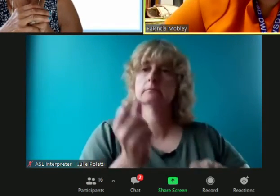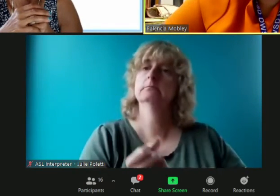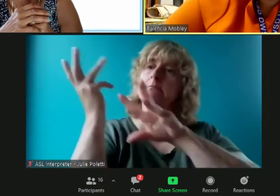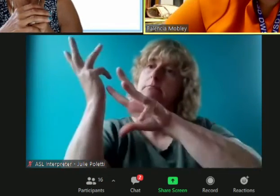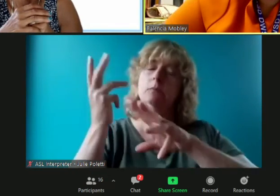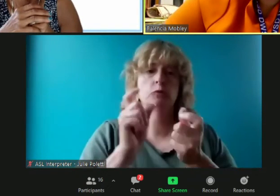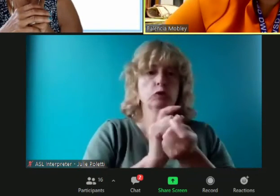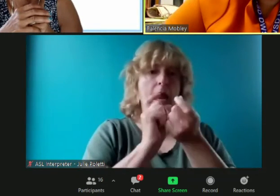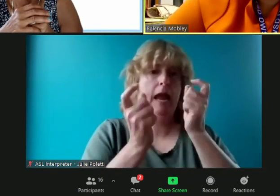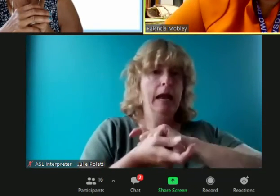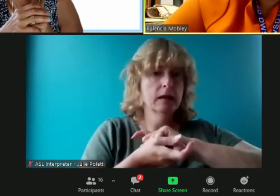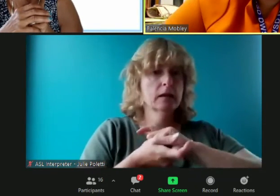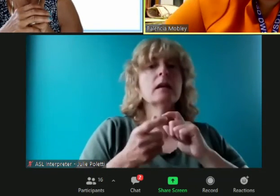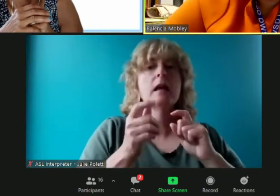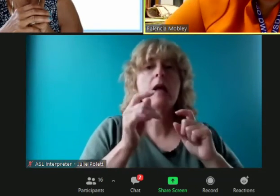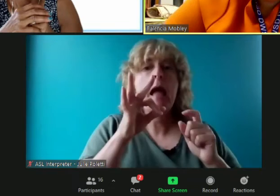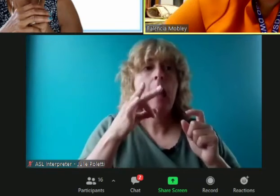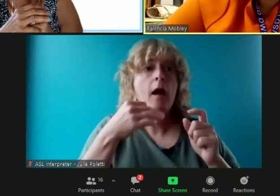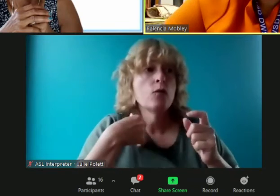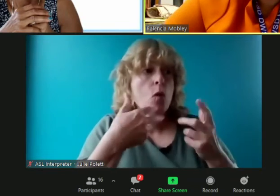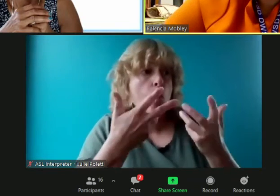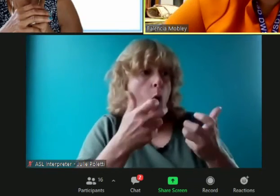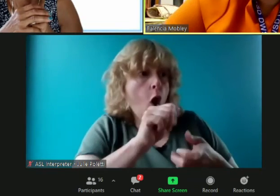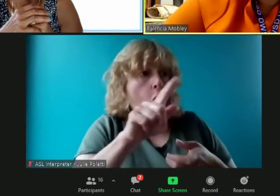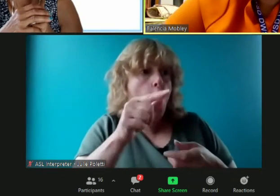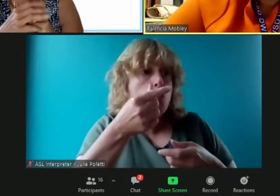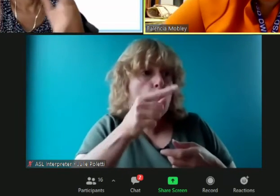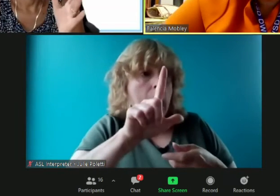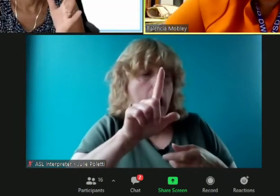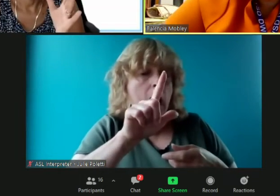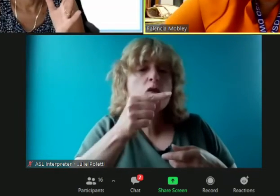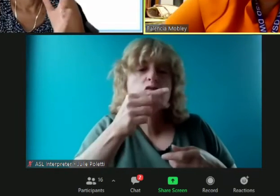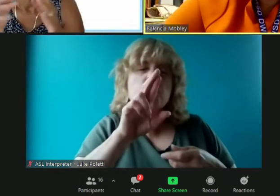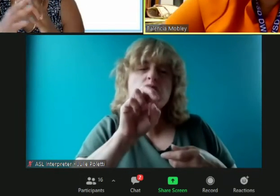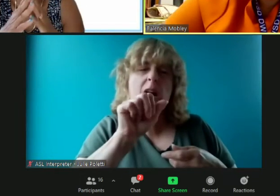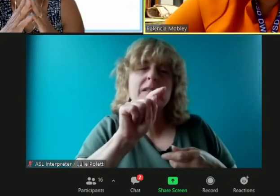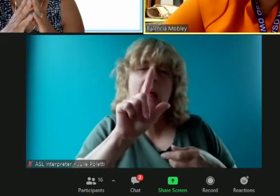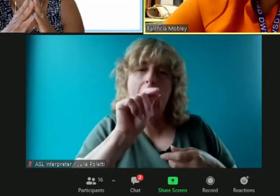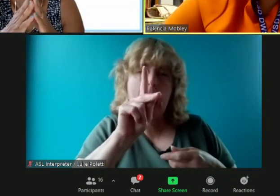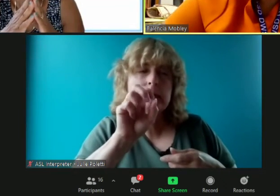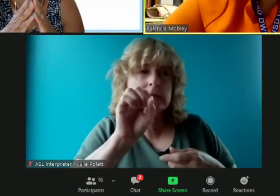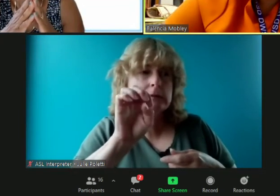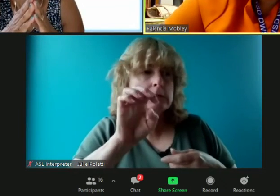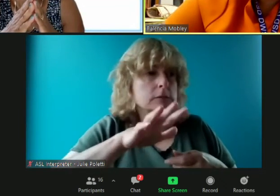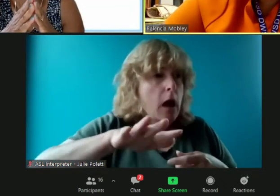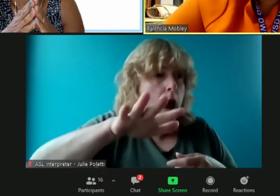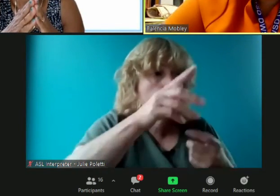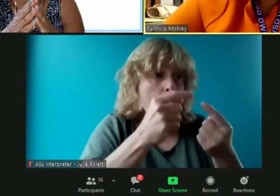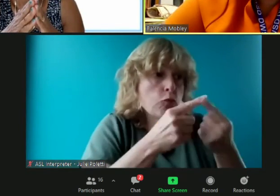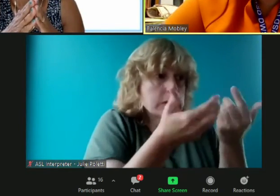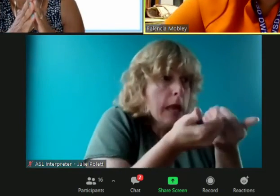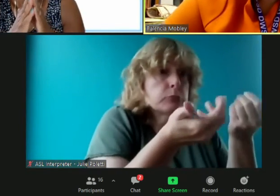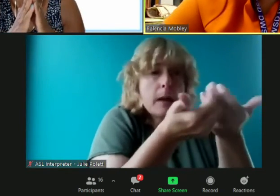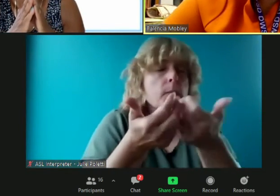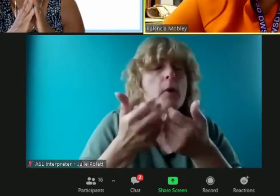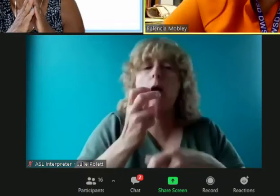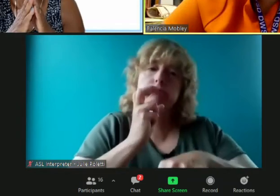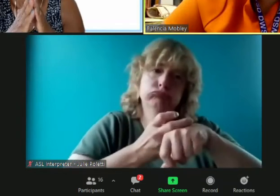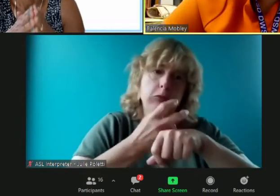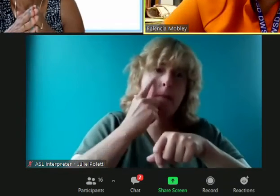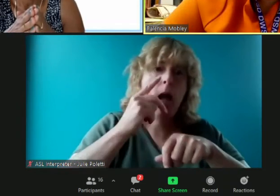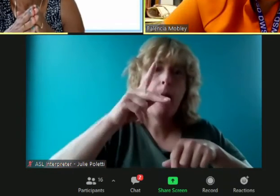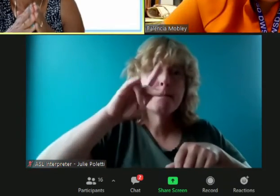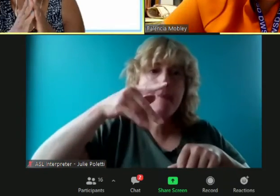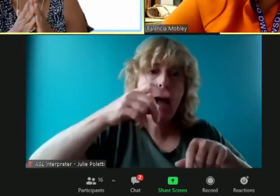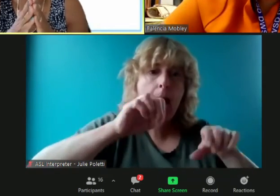area were to try to separate out their storm water systems and this is just only talking mostly about pipes this is not even talking about the treatment that